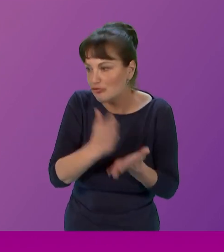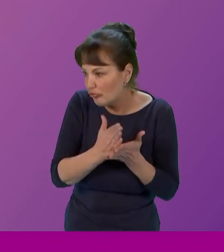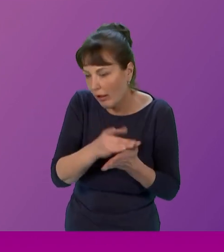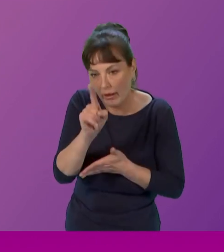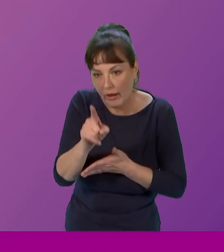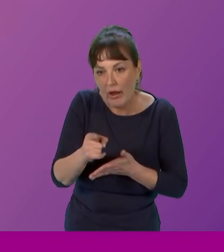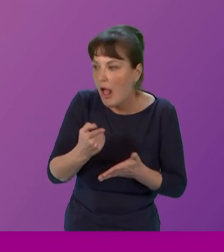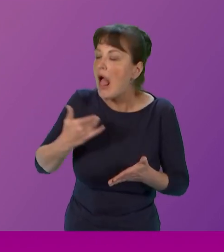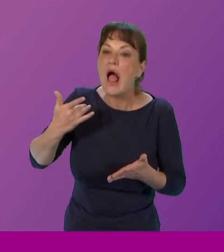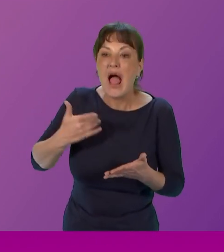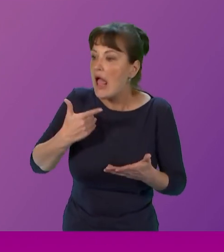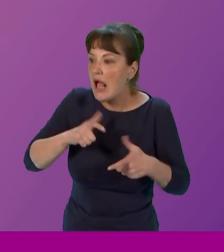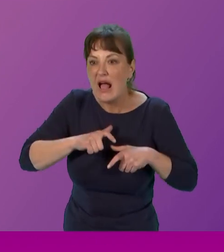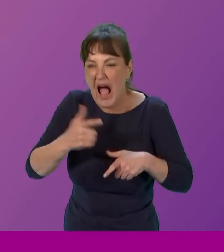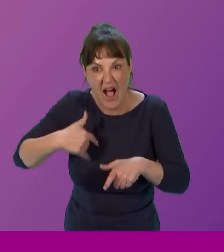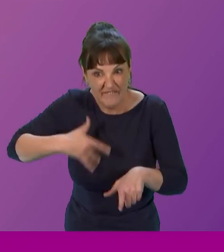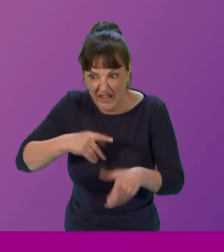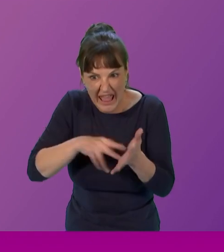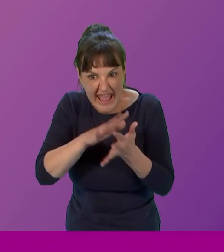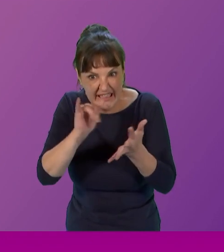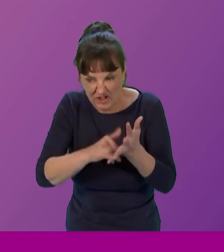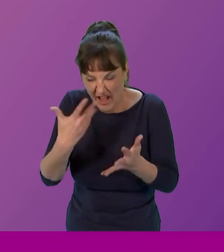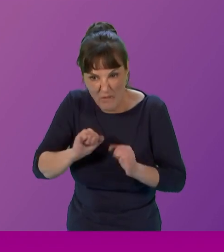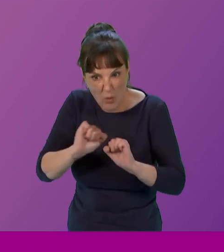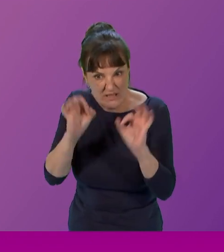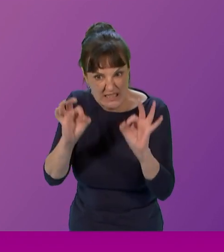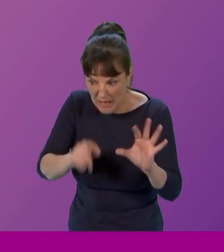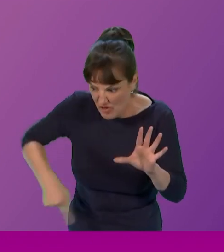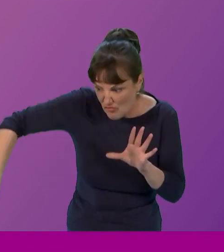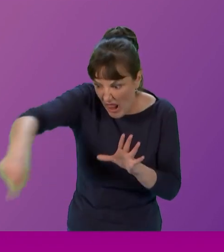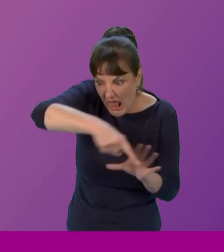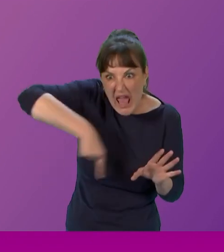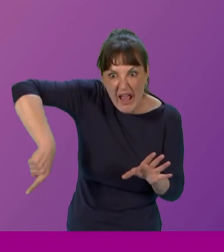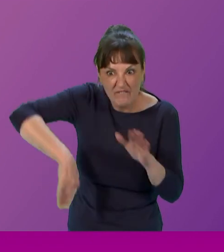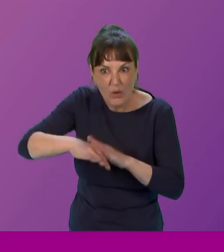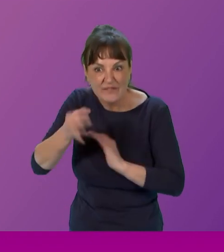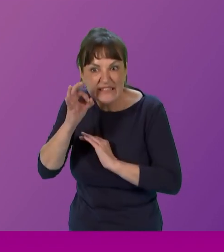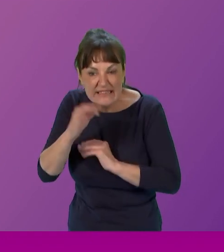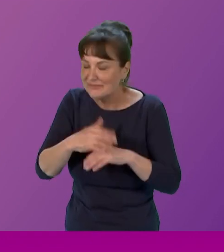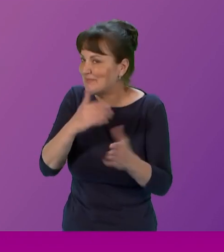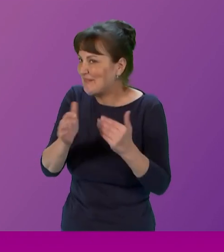somewhere just full of tea. I don't know. And she said, would you like a wee cup of tea? And I went, yeah, I think that's great. And she just went like this